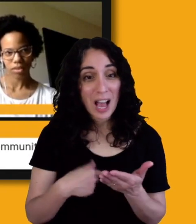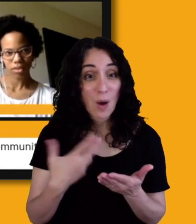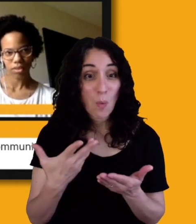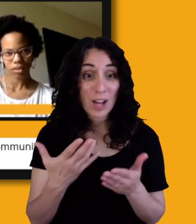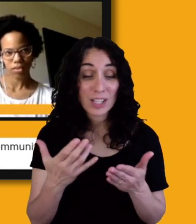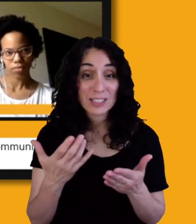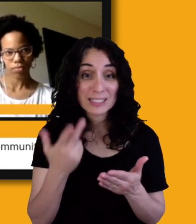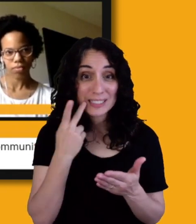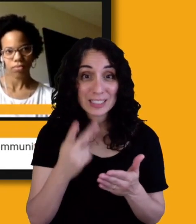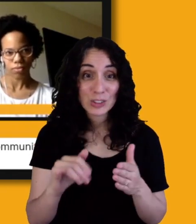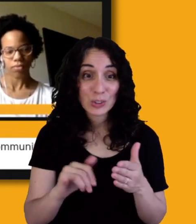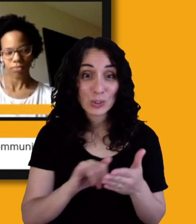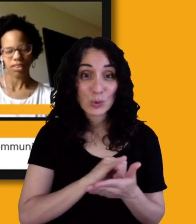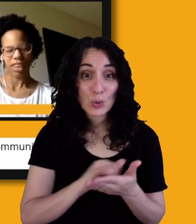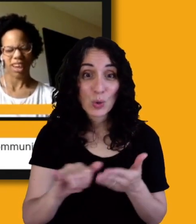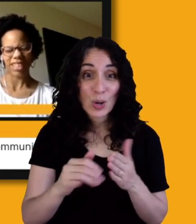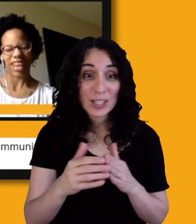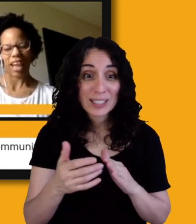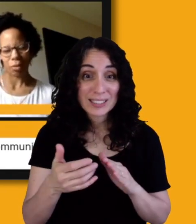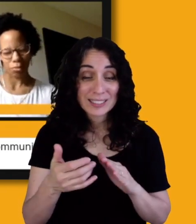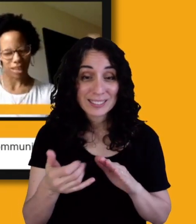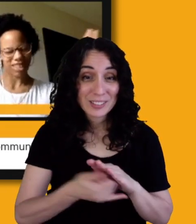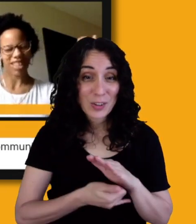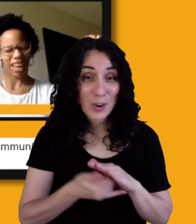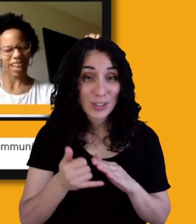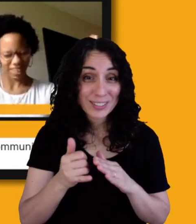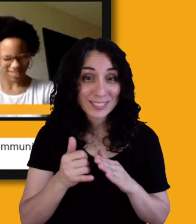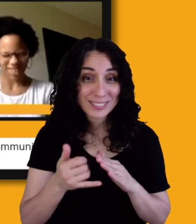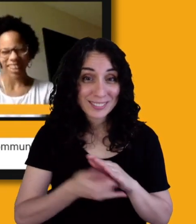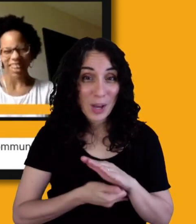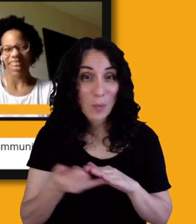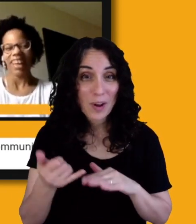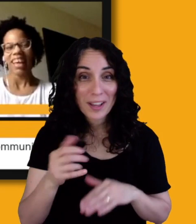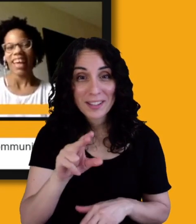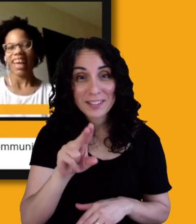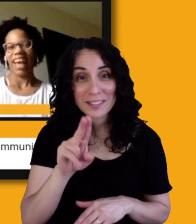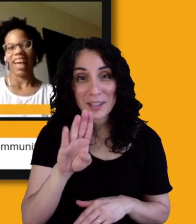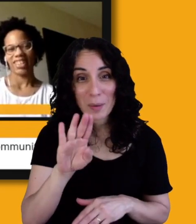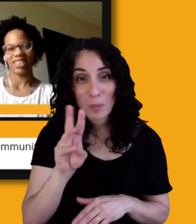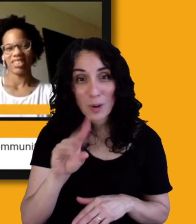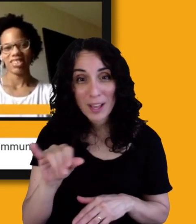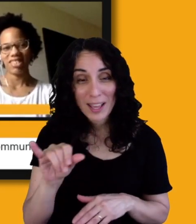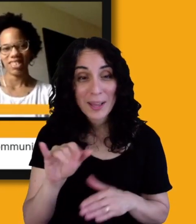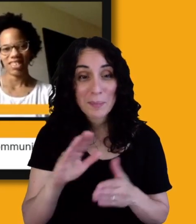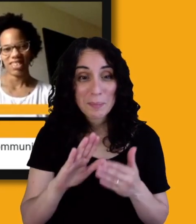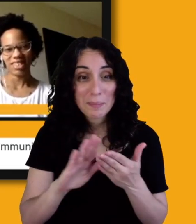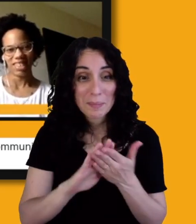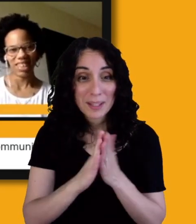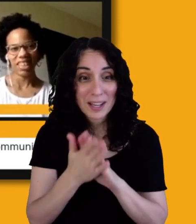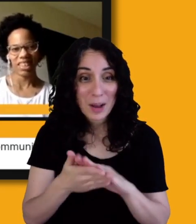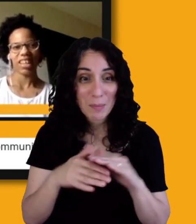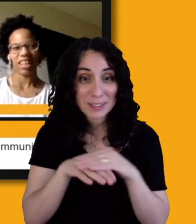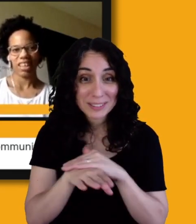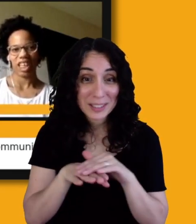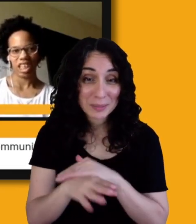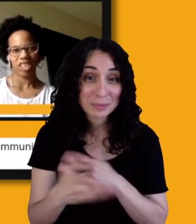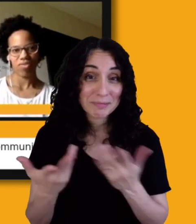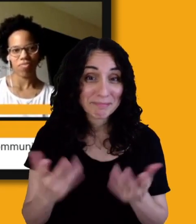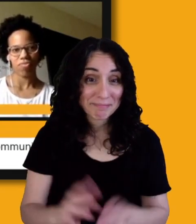system become available. I mean, that's really, I mean, it is, it has been a